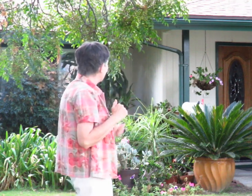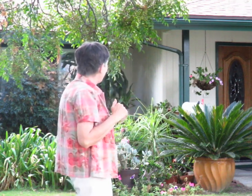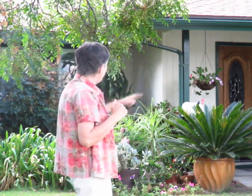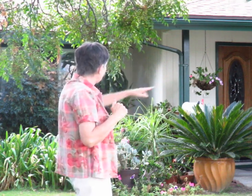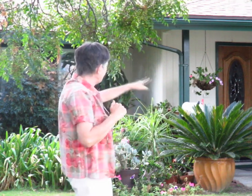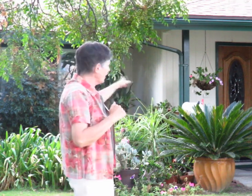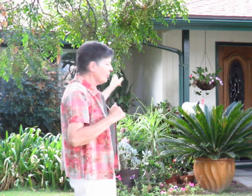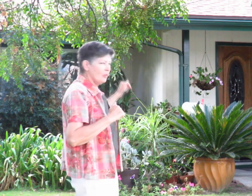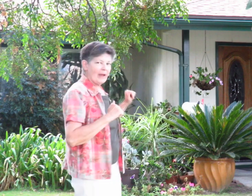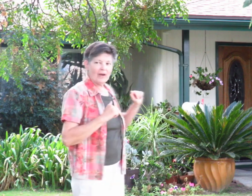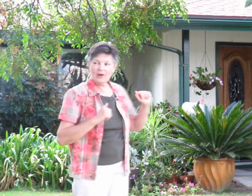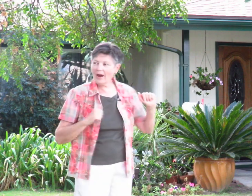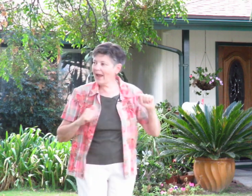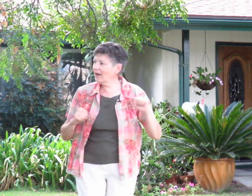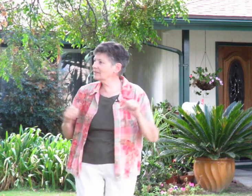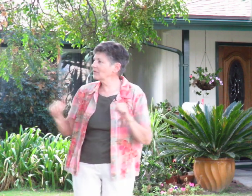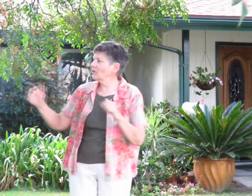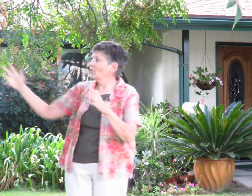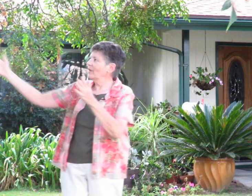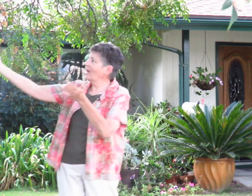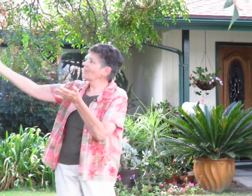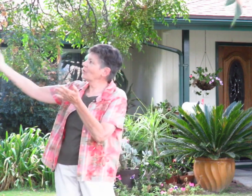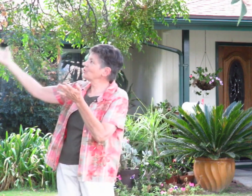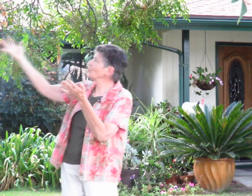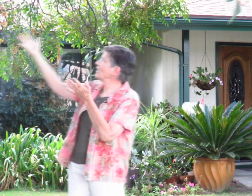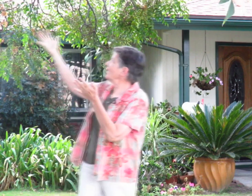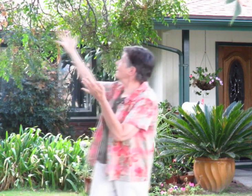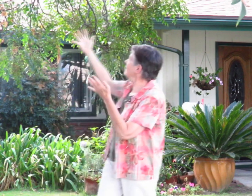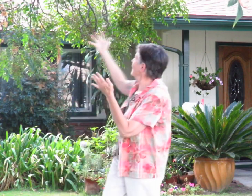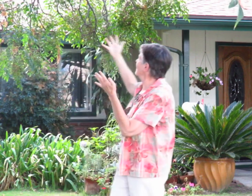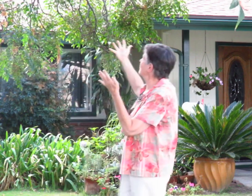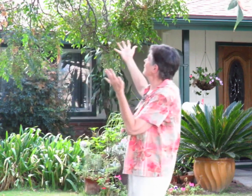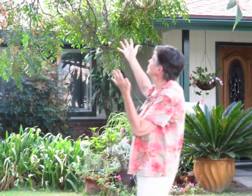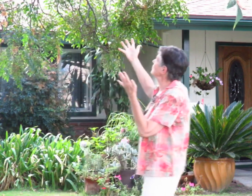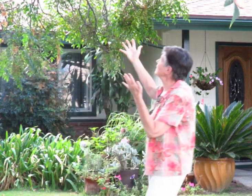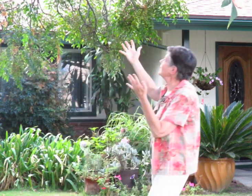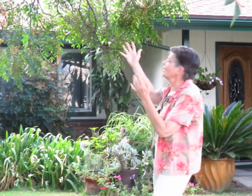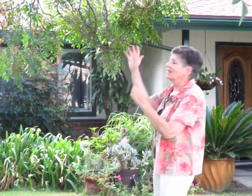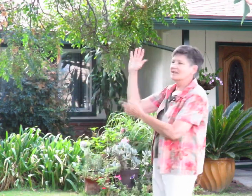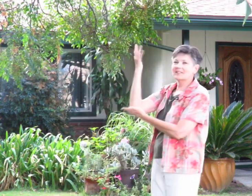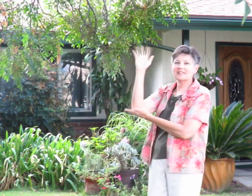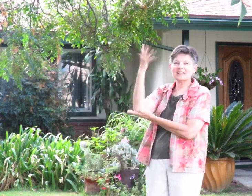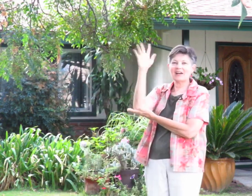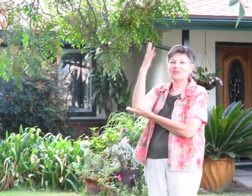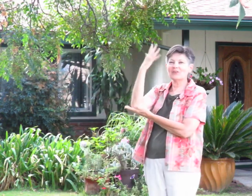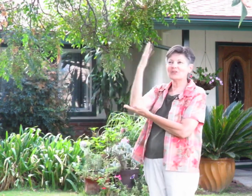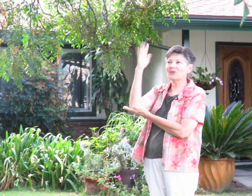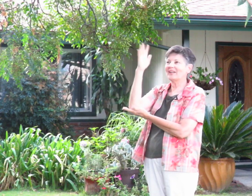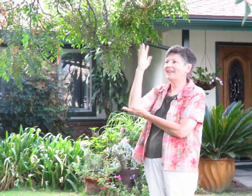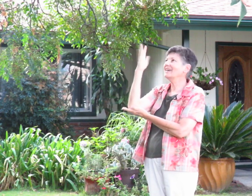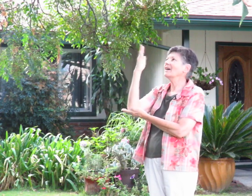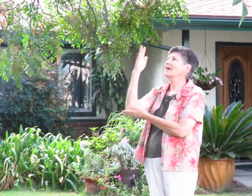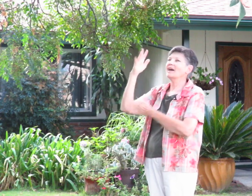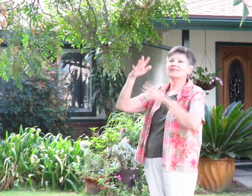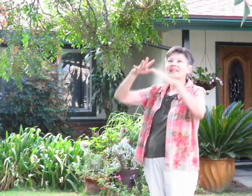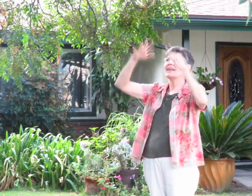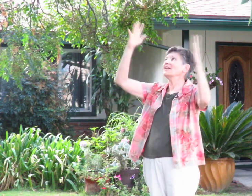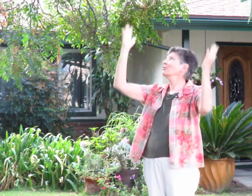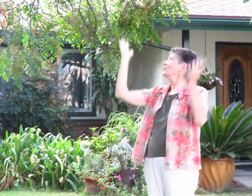And looking around our house, we have our tree. I love my tree. This is a sign for tree, kind of standing in the